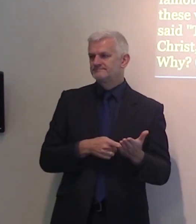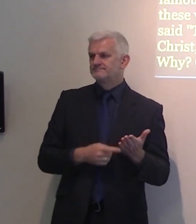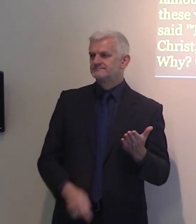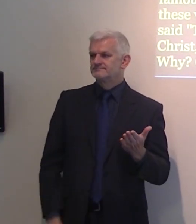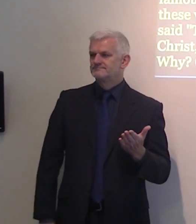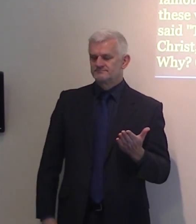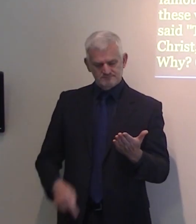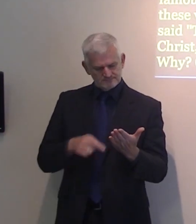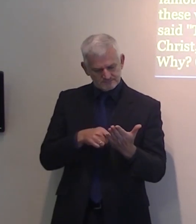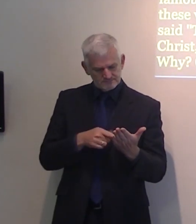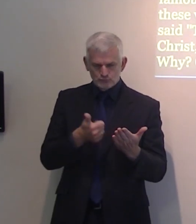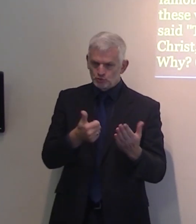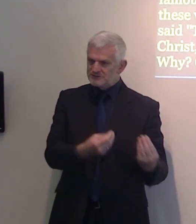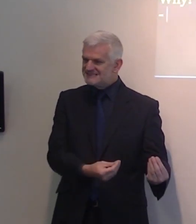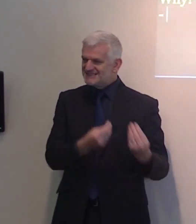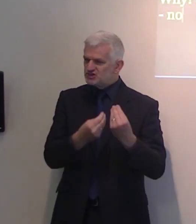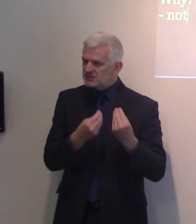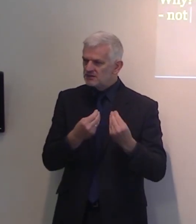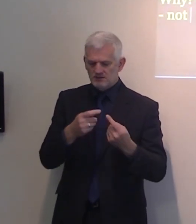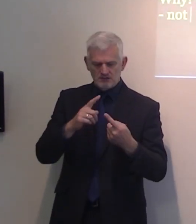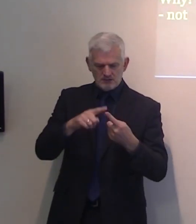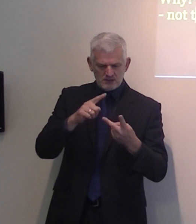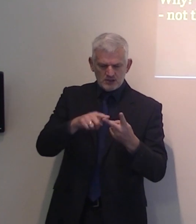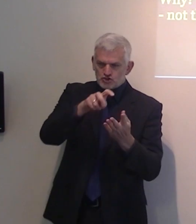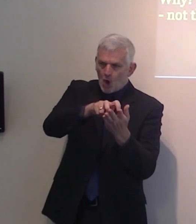teaching, it's theological, it's a masterpiece.